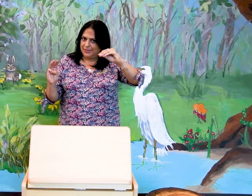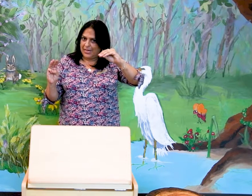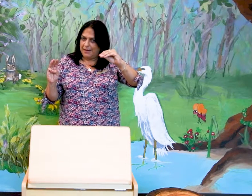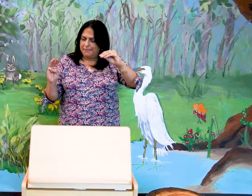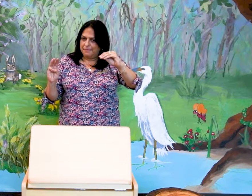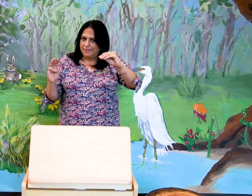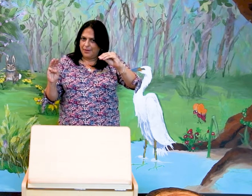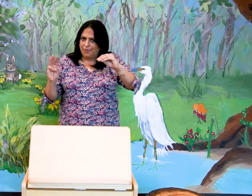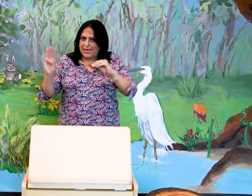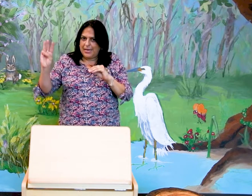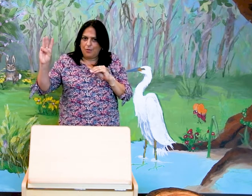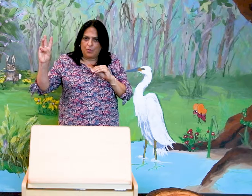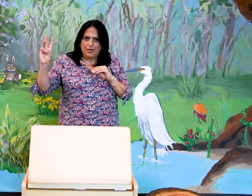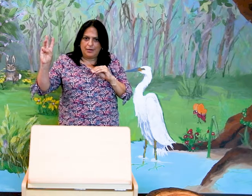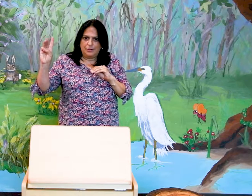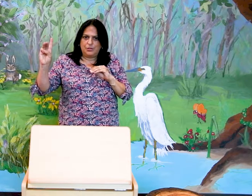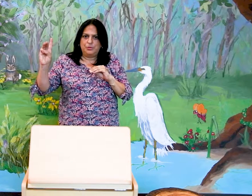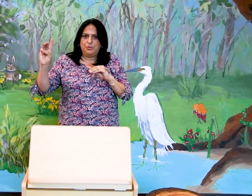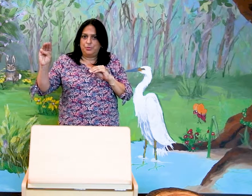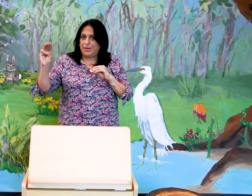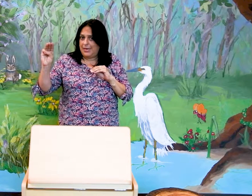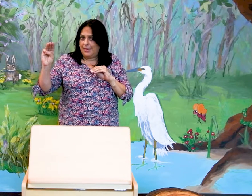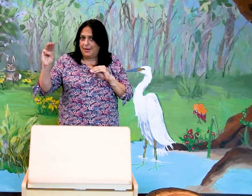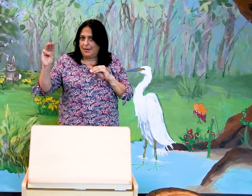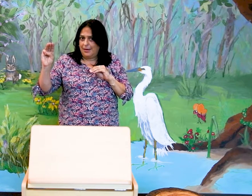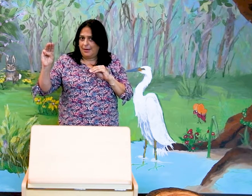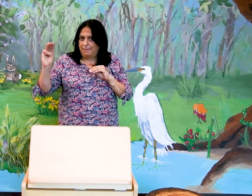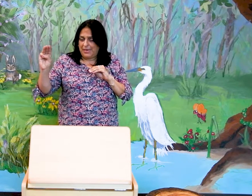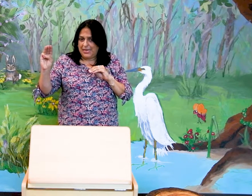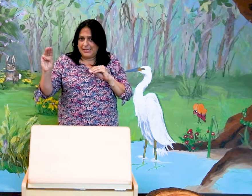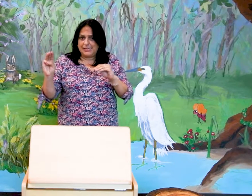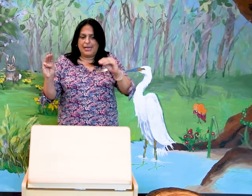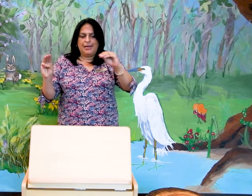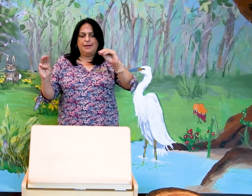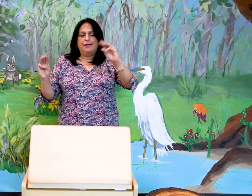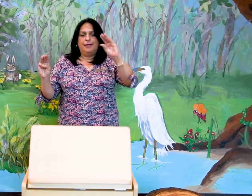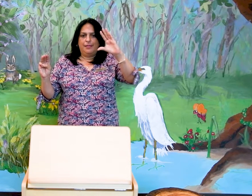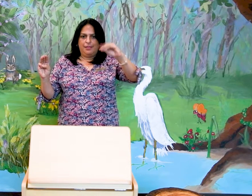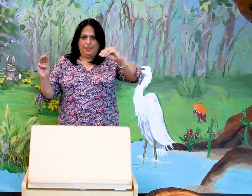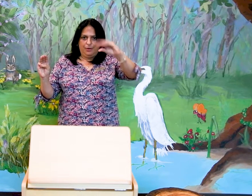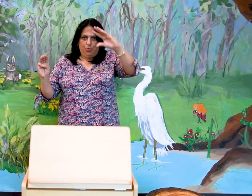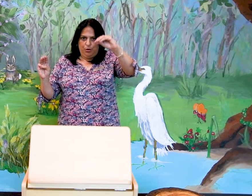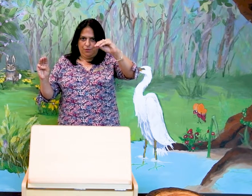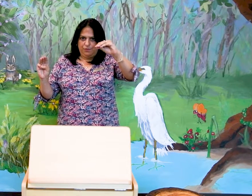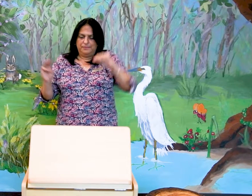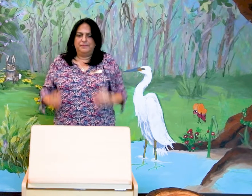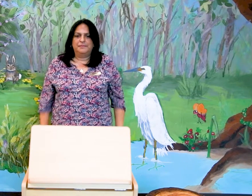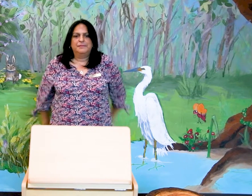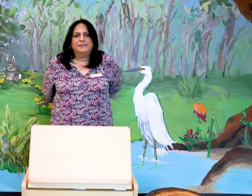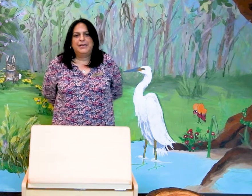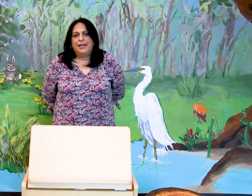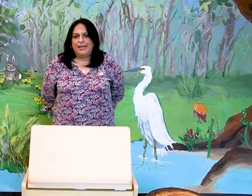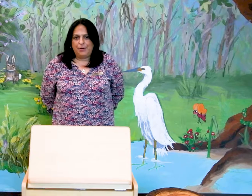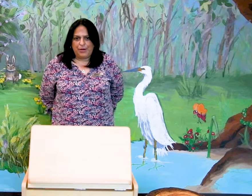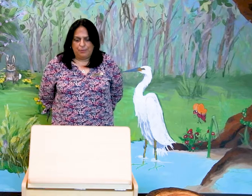Okay? Ready? One, two, three. Piggies and the wolf. Here we go.